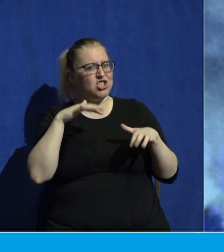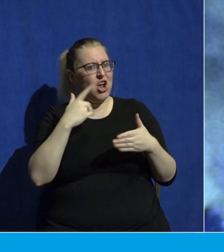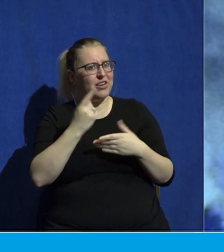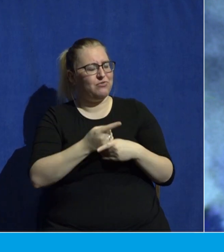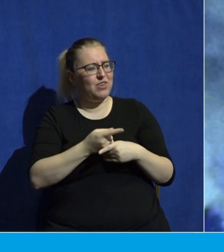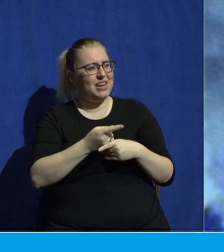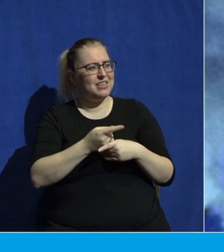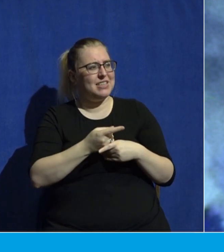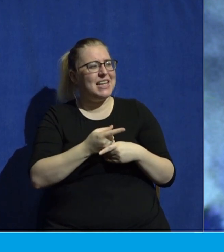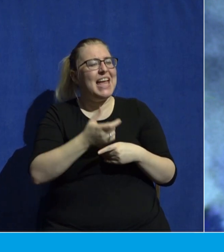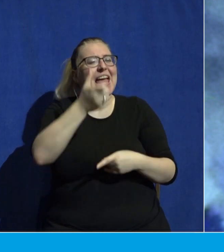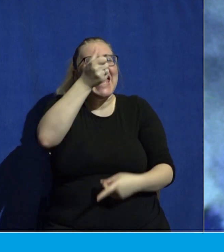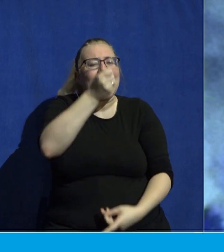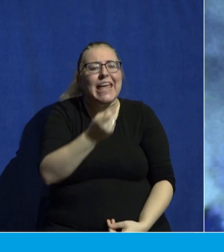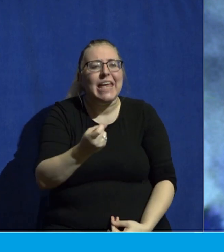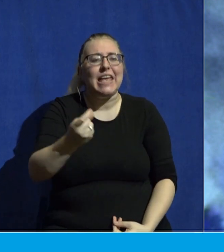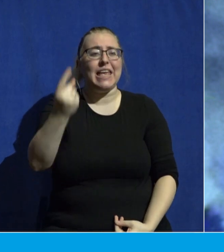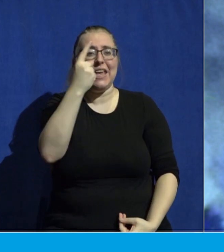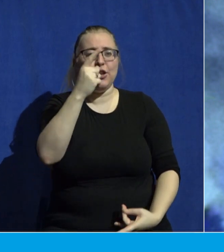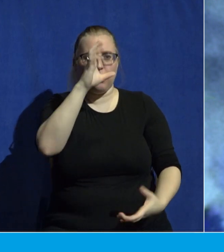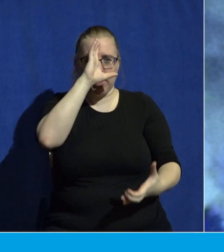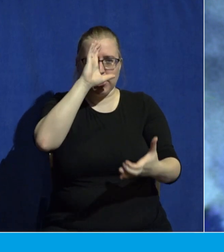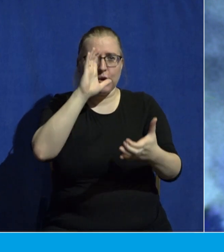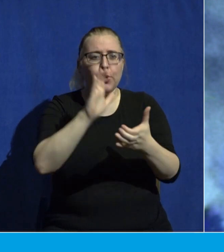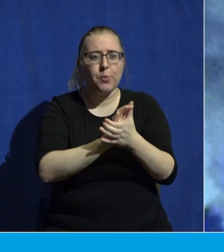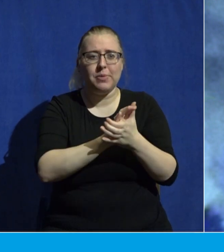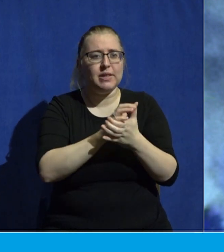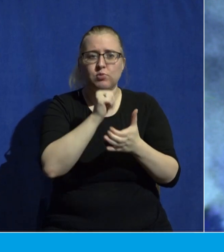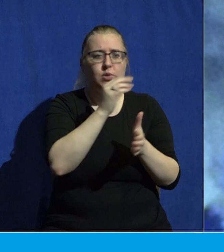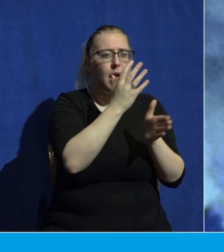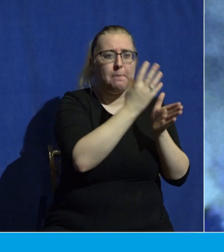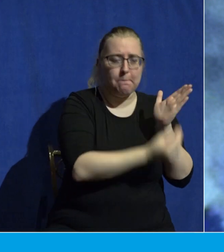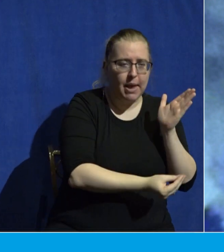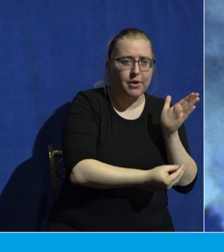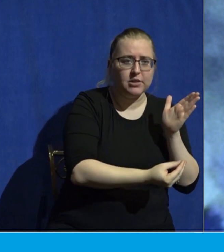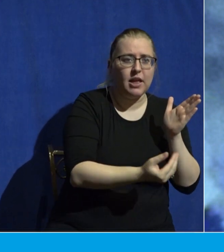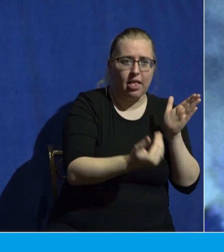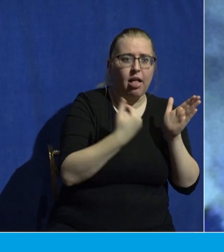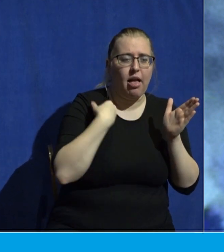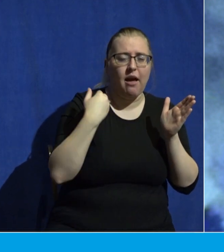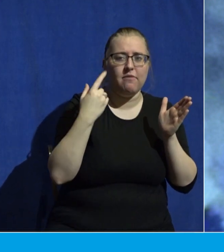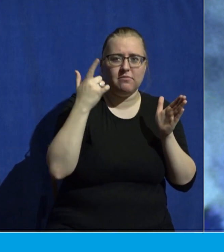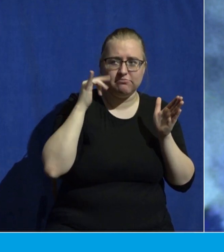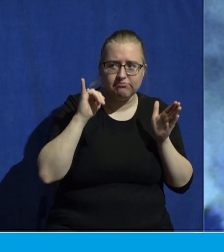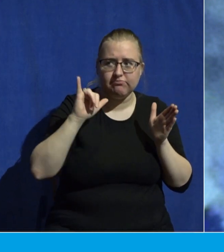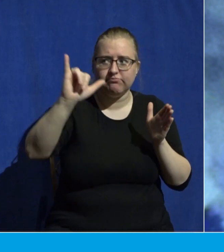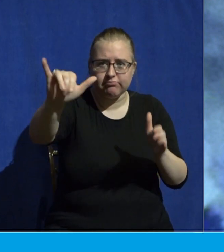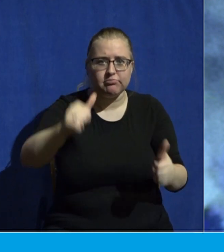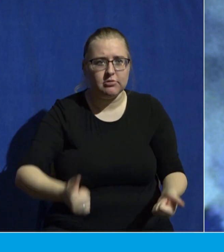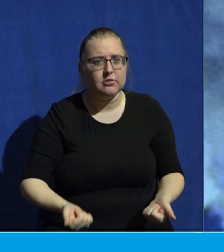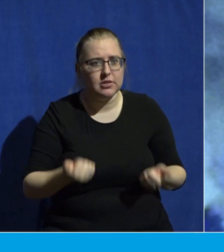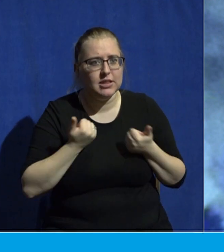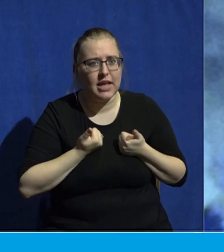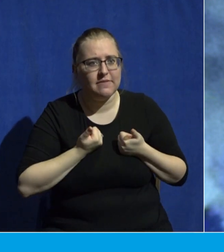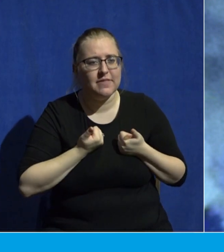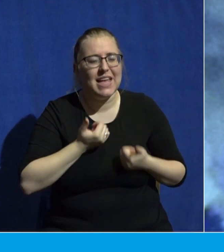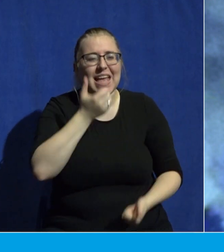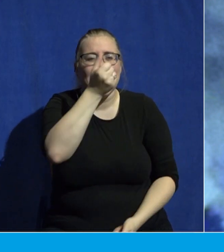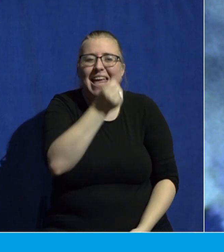Whoever believes in him shall not perish but have everlasting life. Anyone can get in on